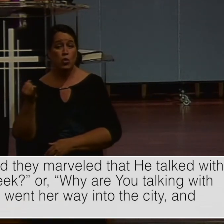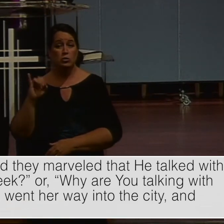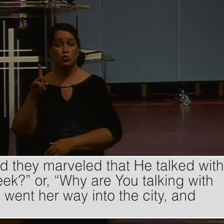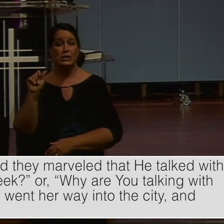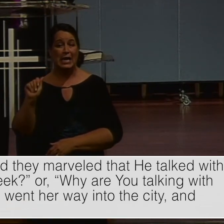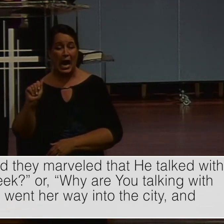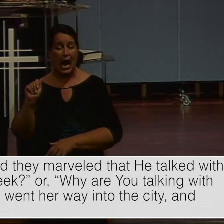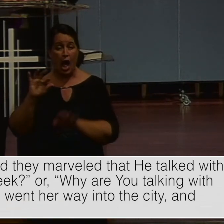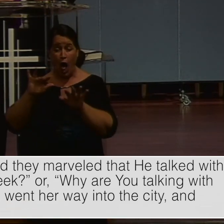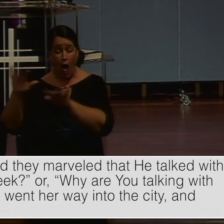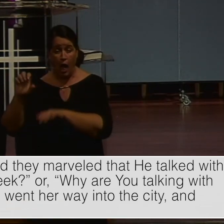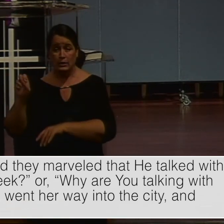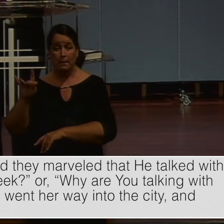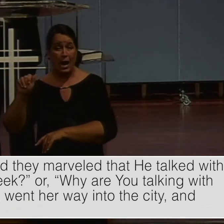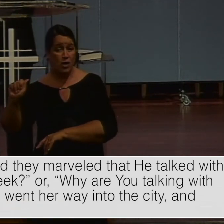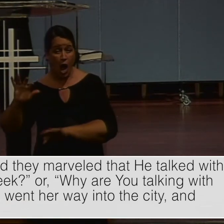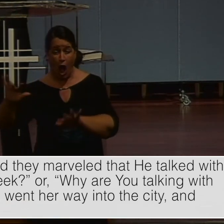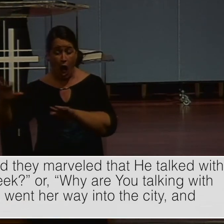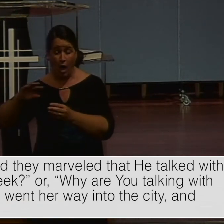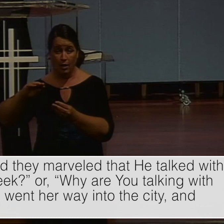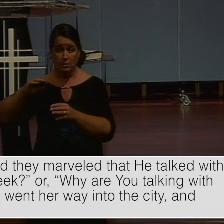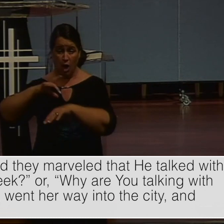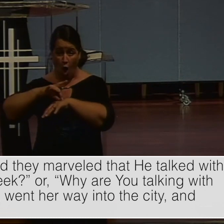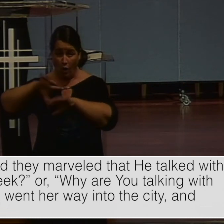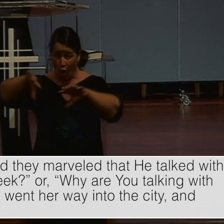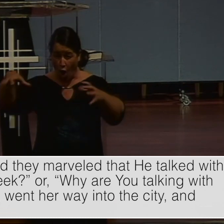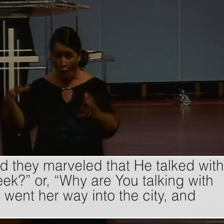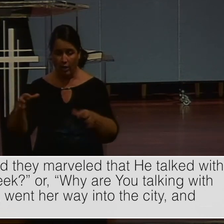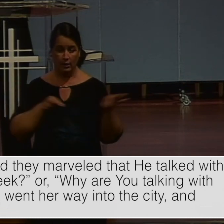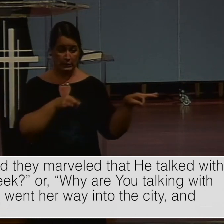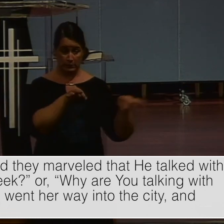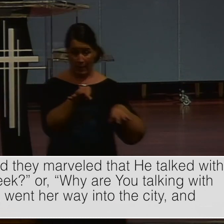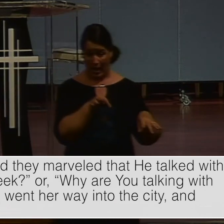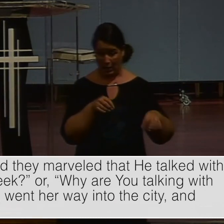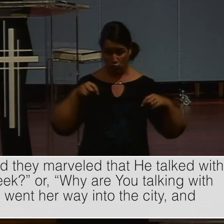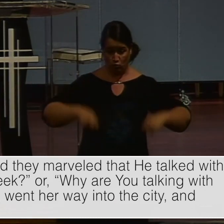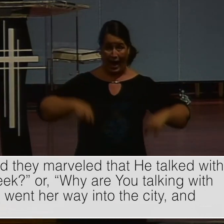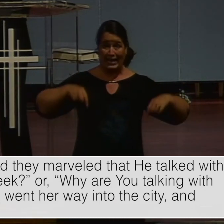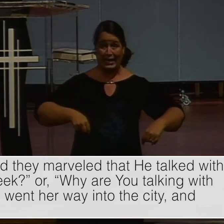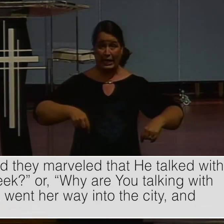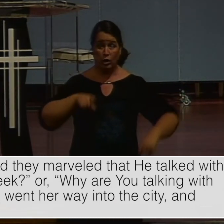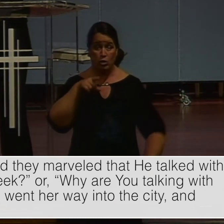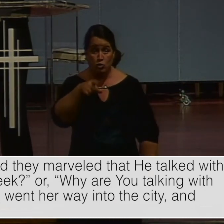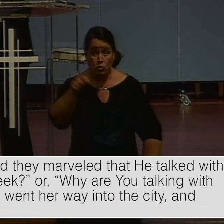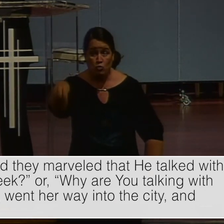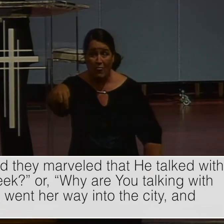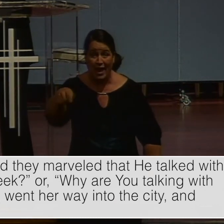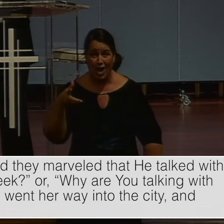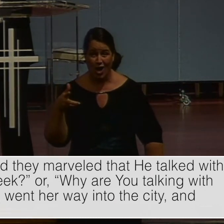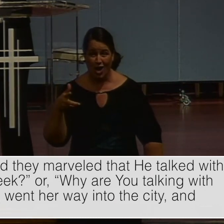And in all Judea. And Samaria. And to the end of the earth. And so we explain. Beginning right where you are. And then intentionally.